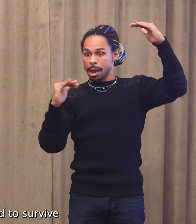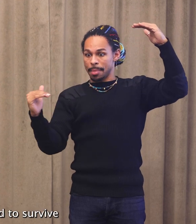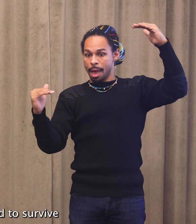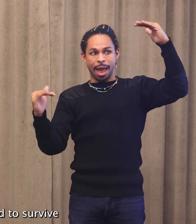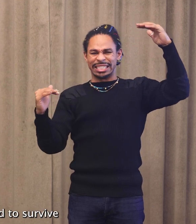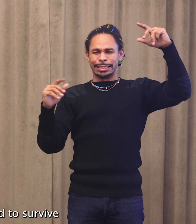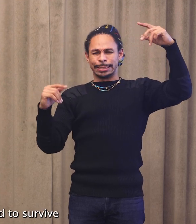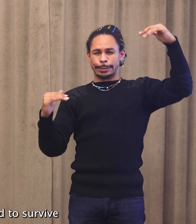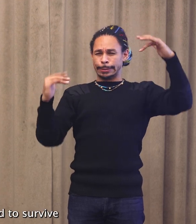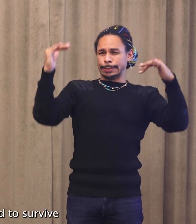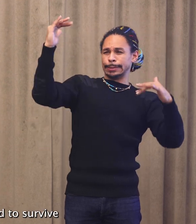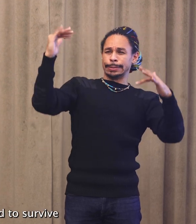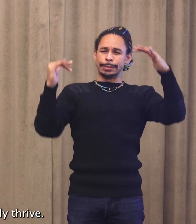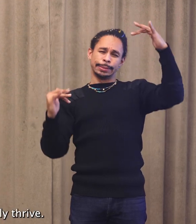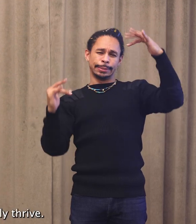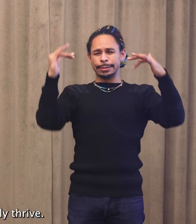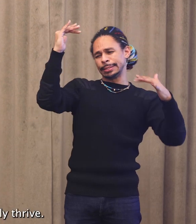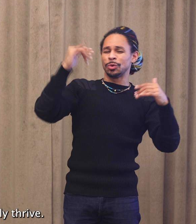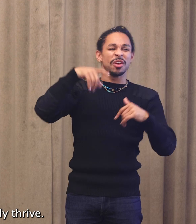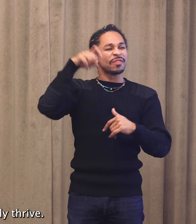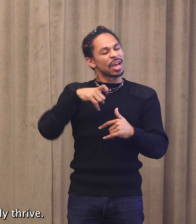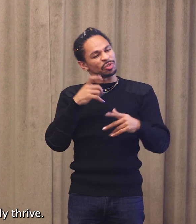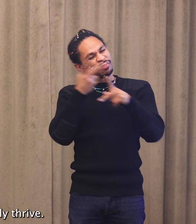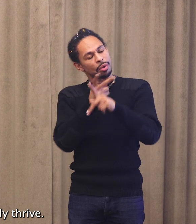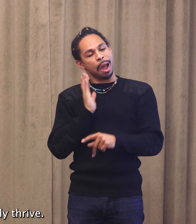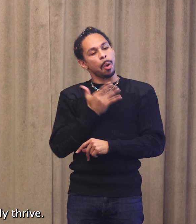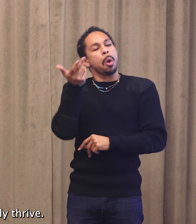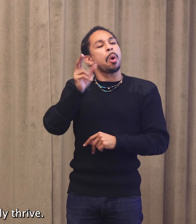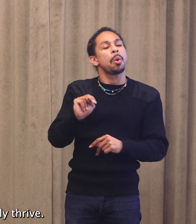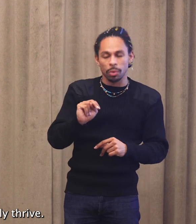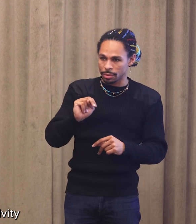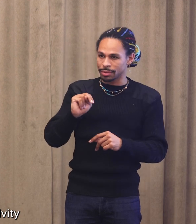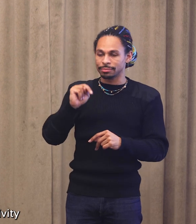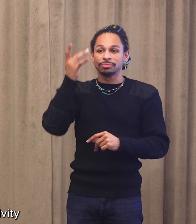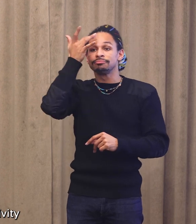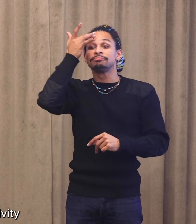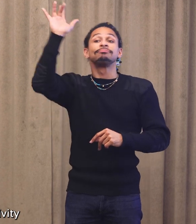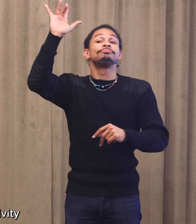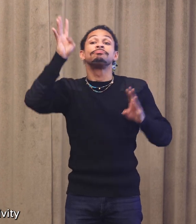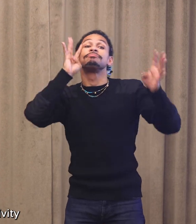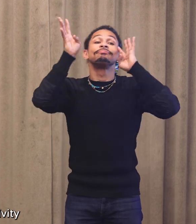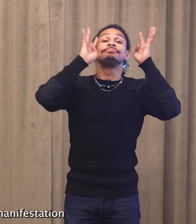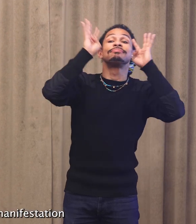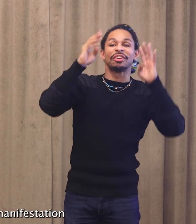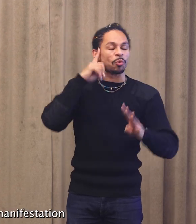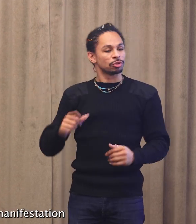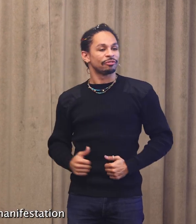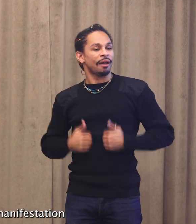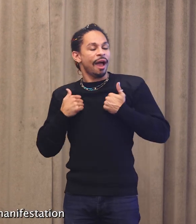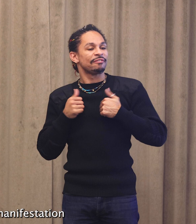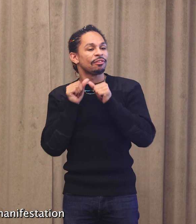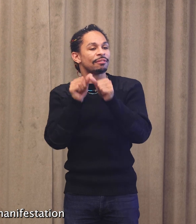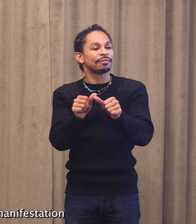we've employed to survive and hopefully thrive. If creativity is the